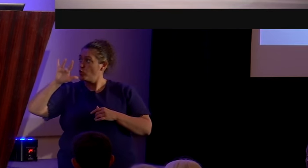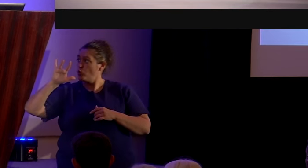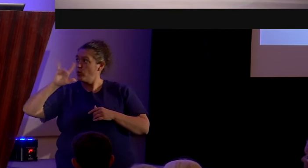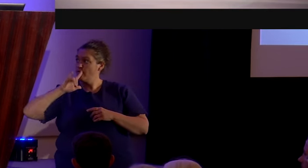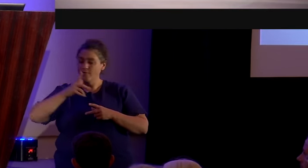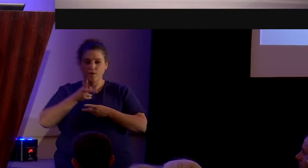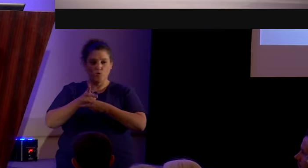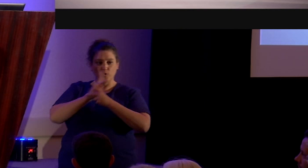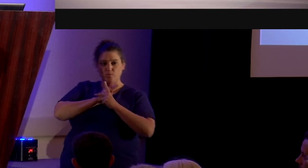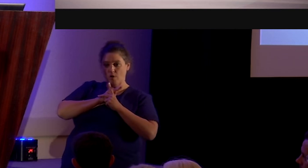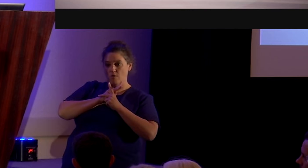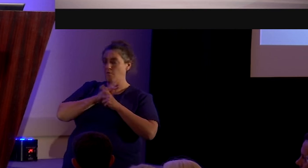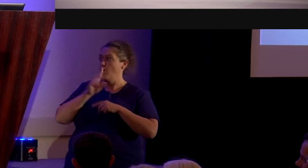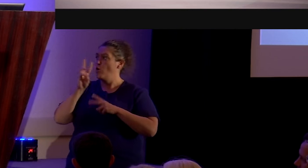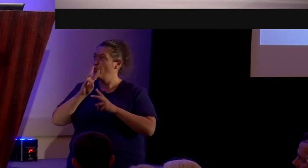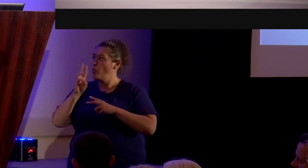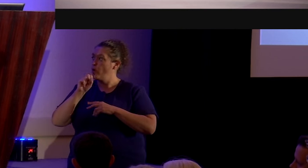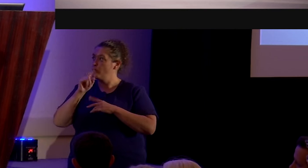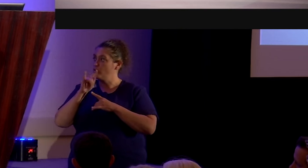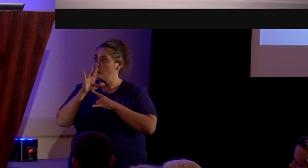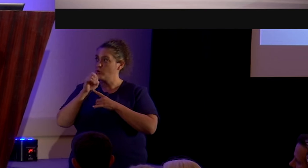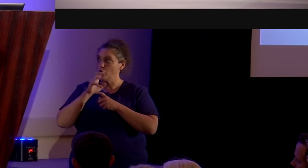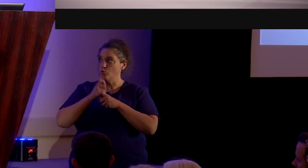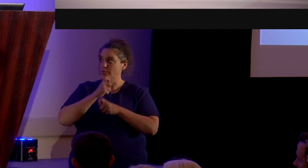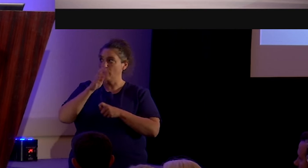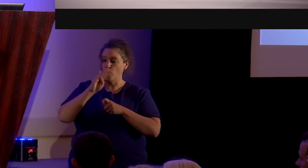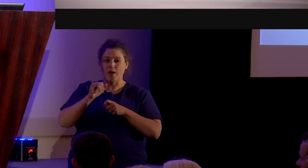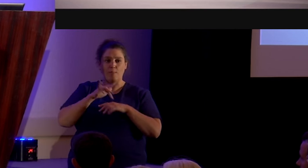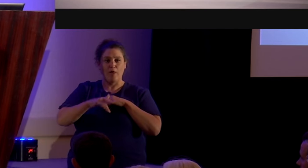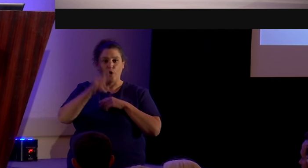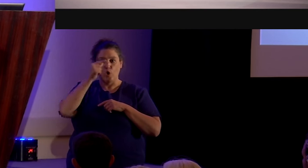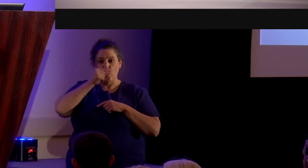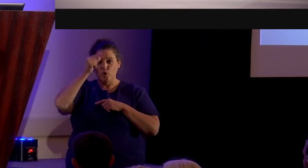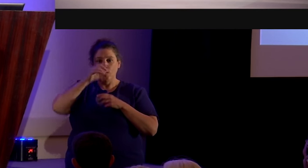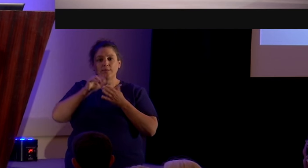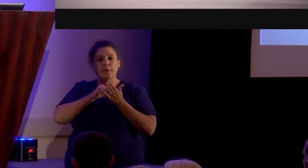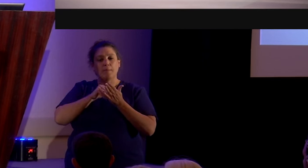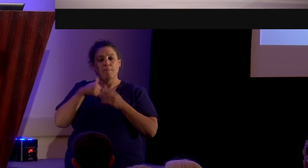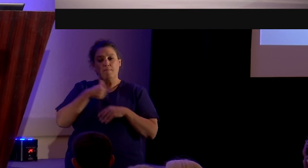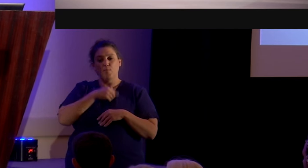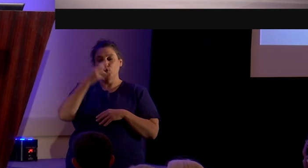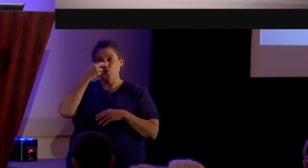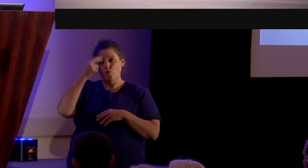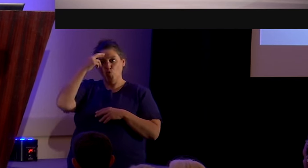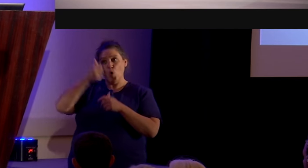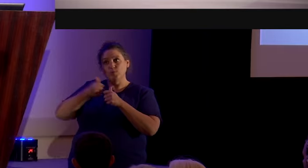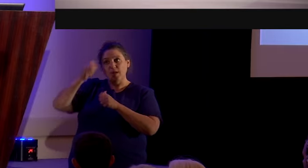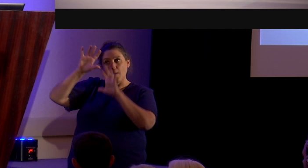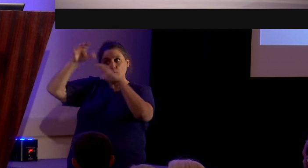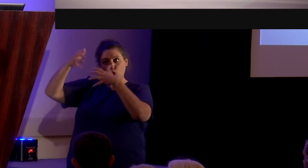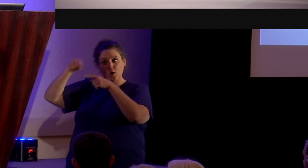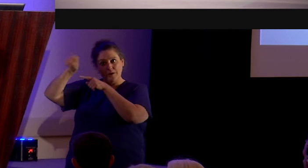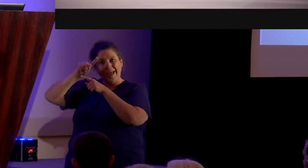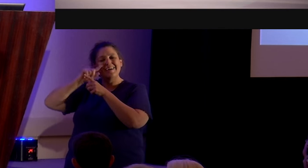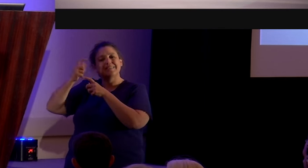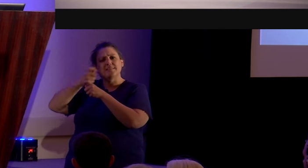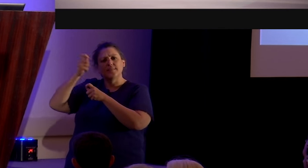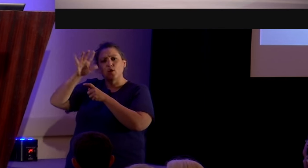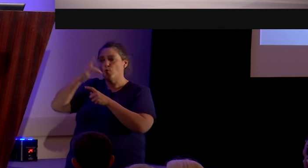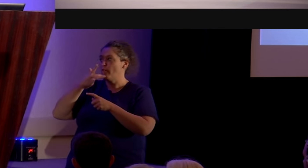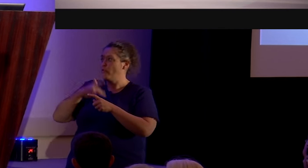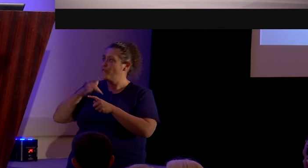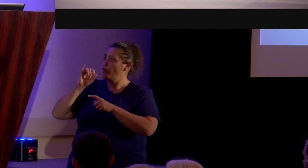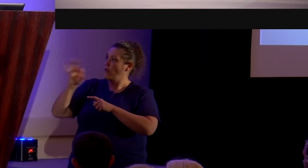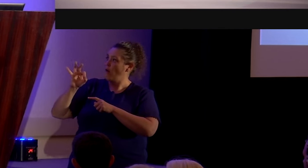pagans. The winter solstice celebrated by the early Greeks. Members of Rome's upper classes also celebrated the birthday of Mithra,